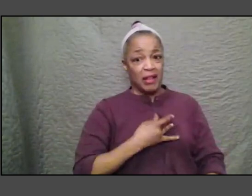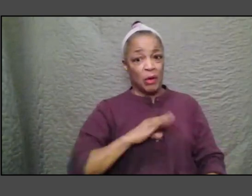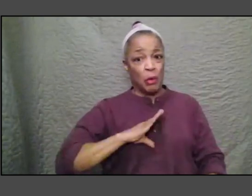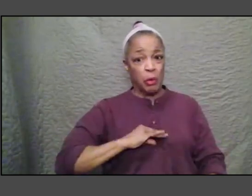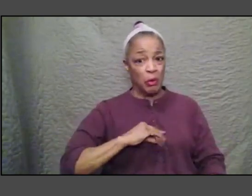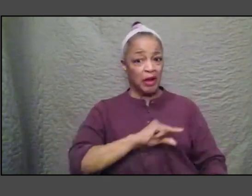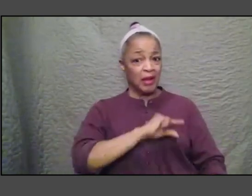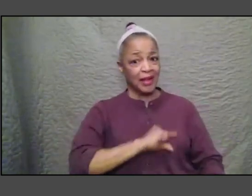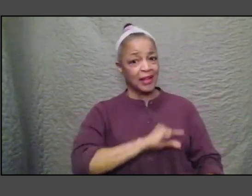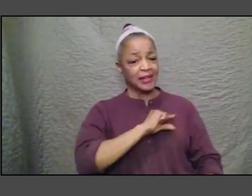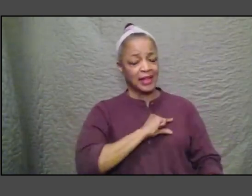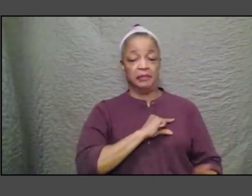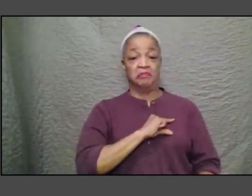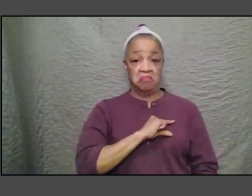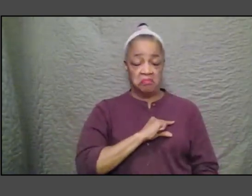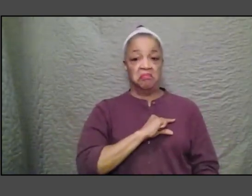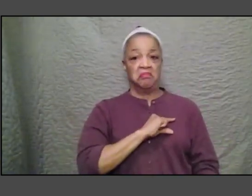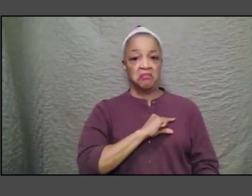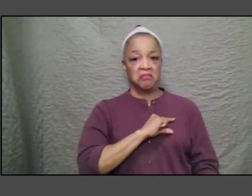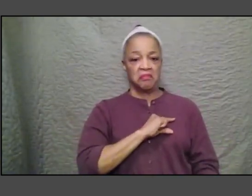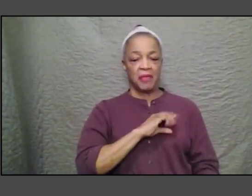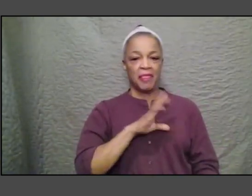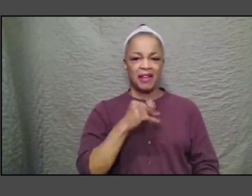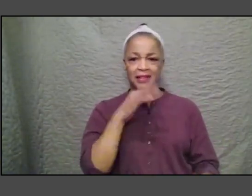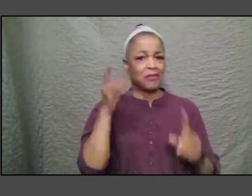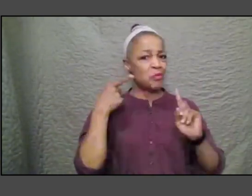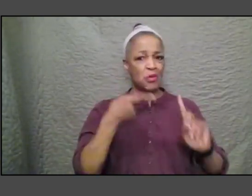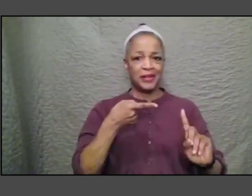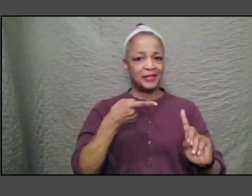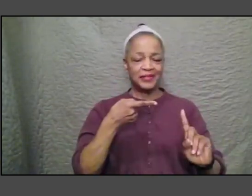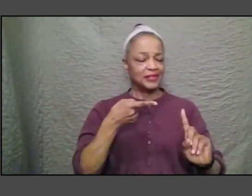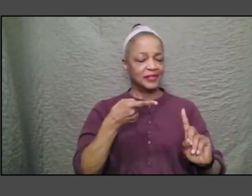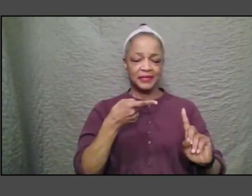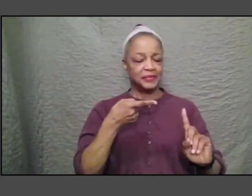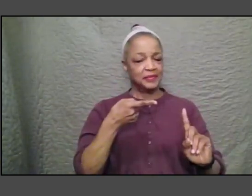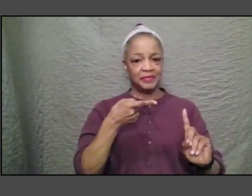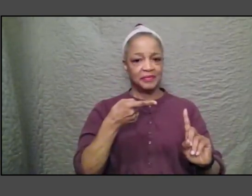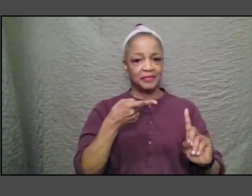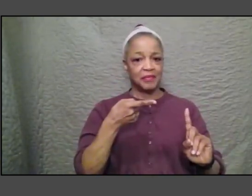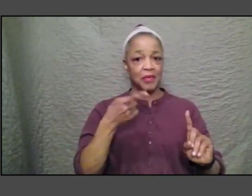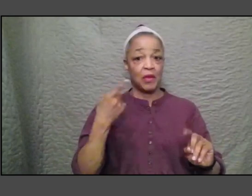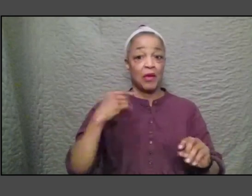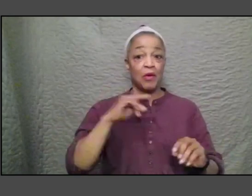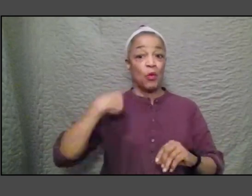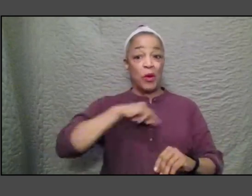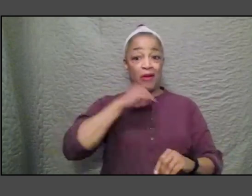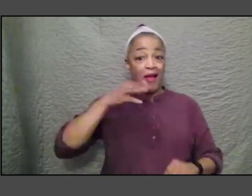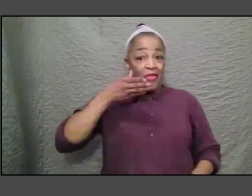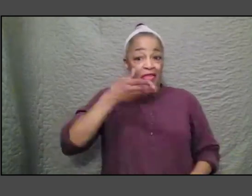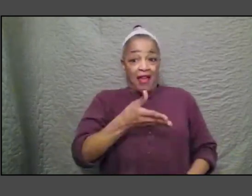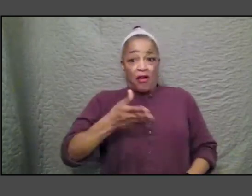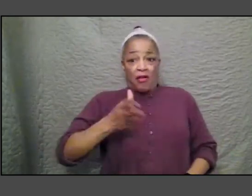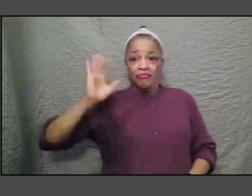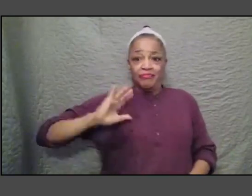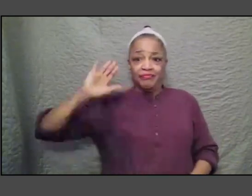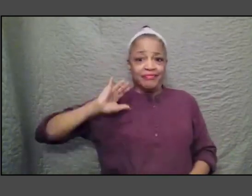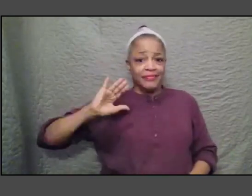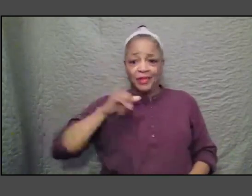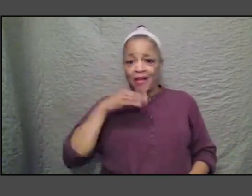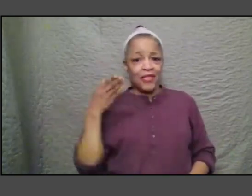that is hardly the point none of us was there none of us was there it's separate work to